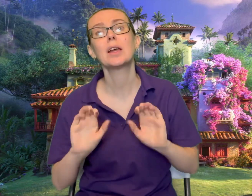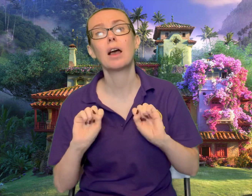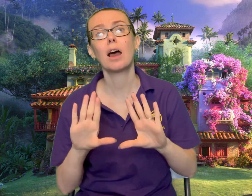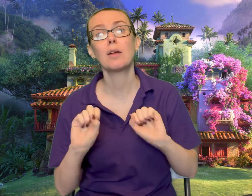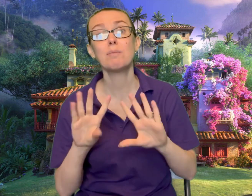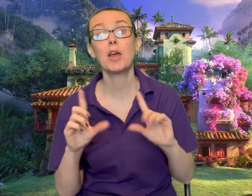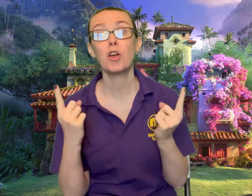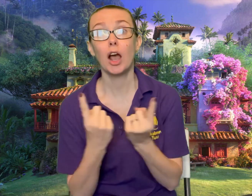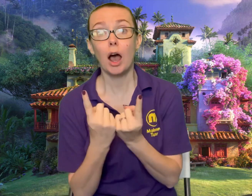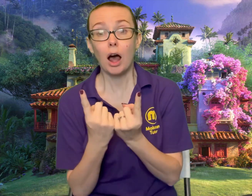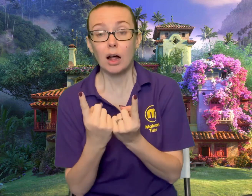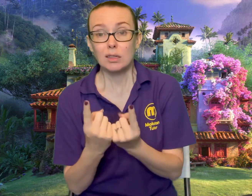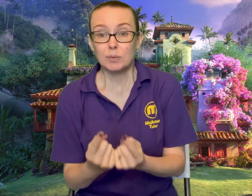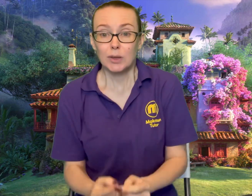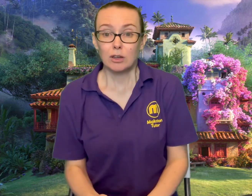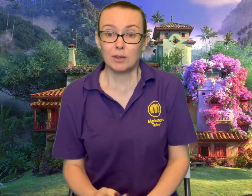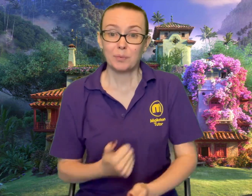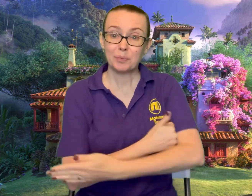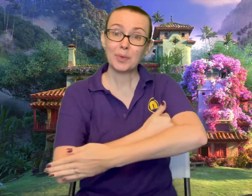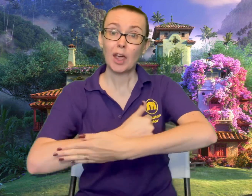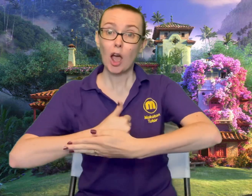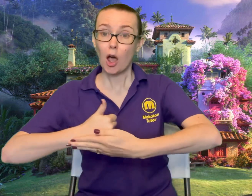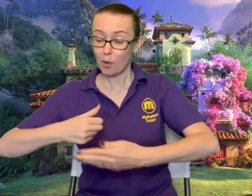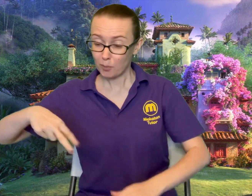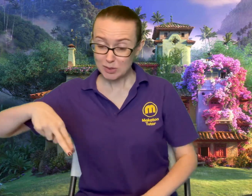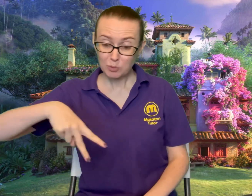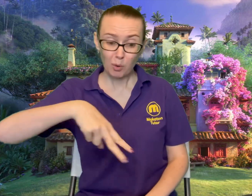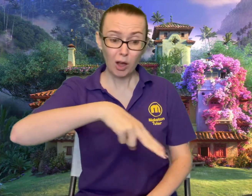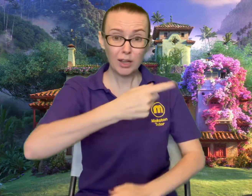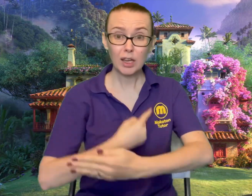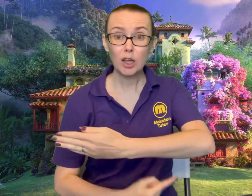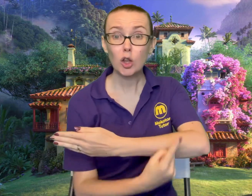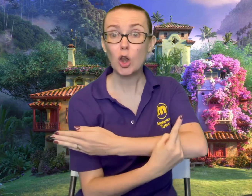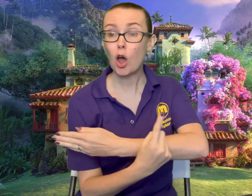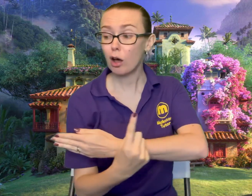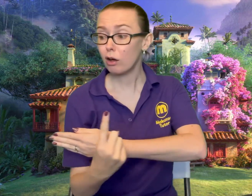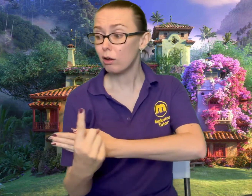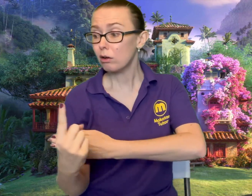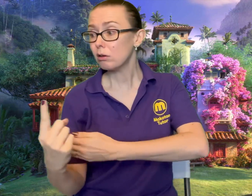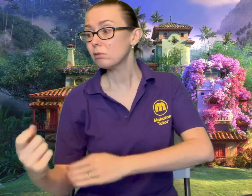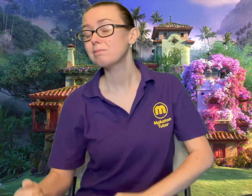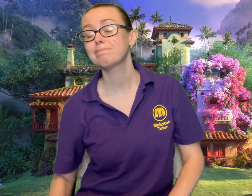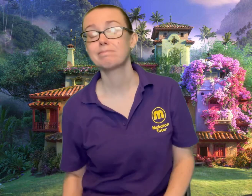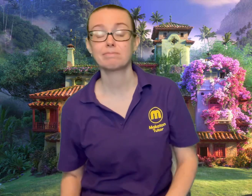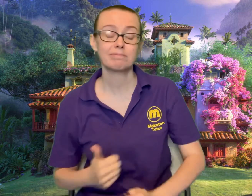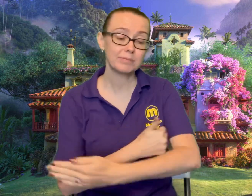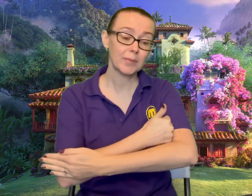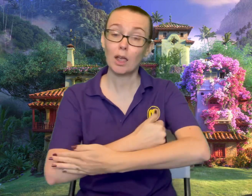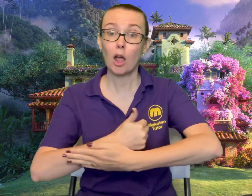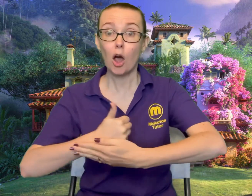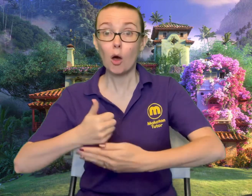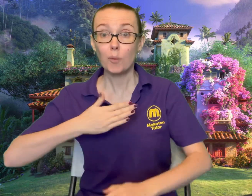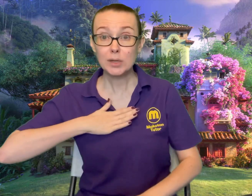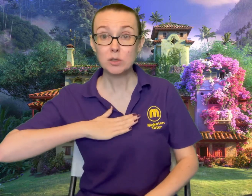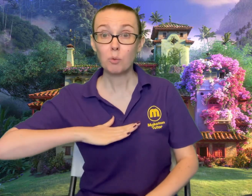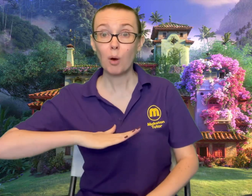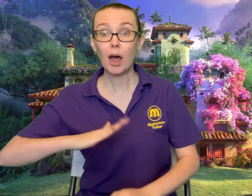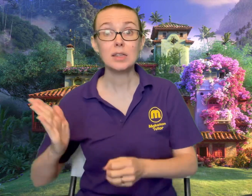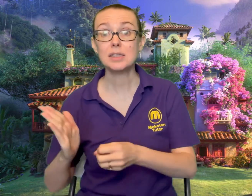on a miracle, a miracle Always walking alone Always wanting